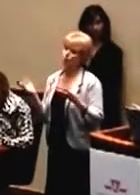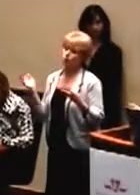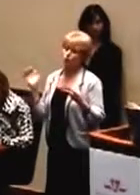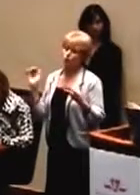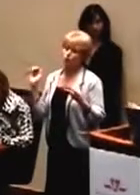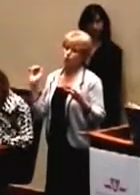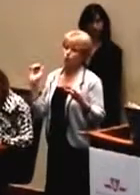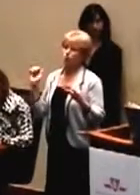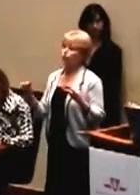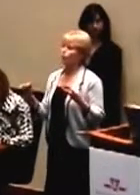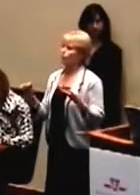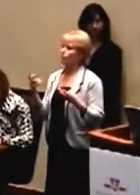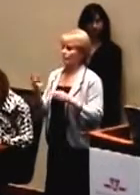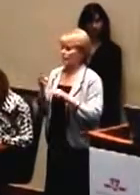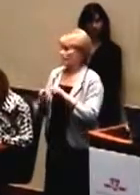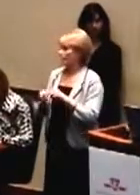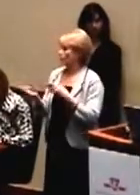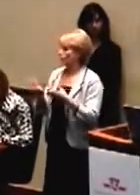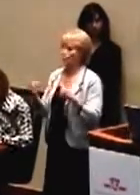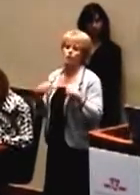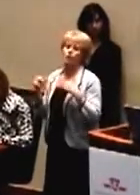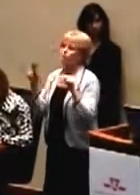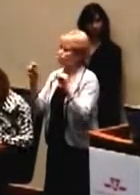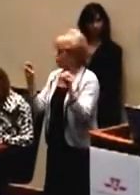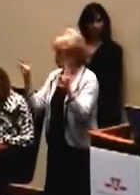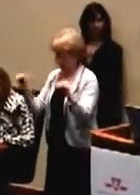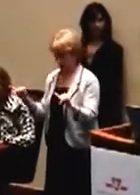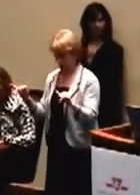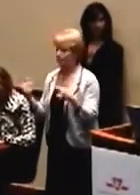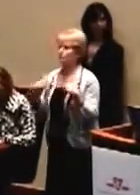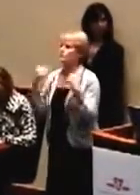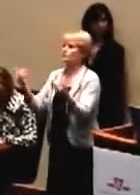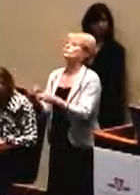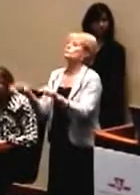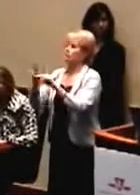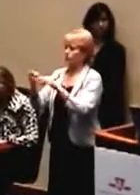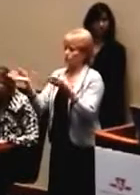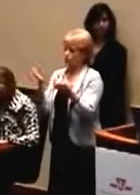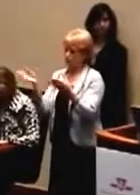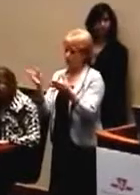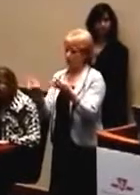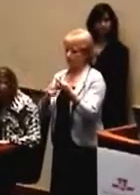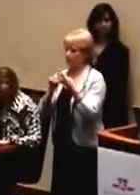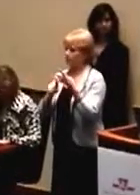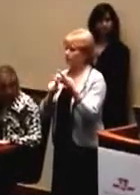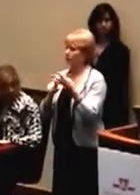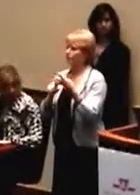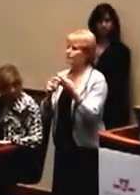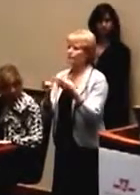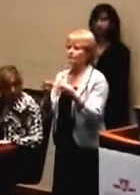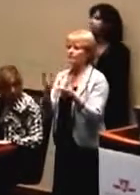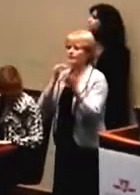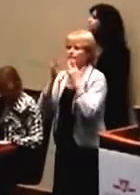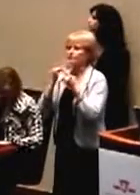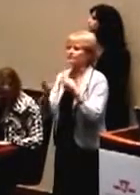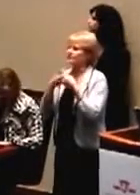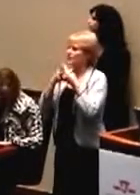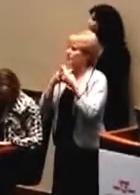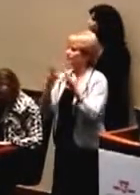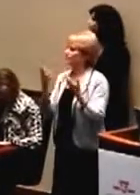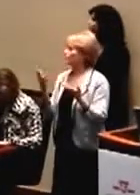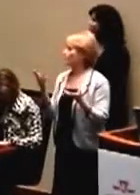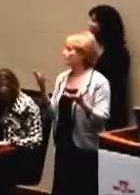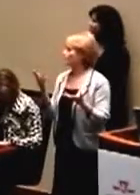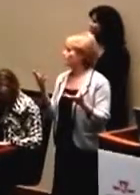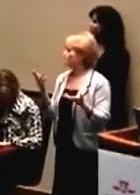make savings by cutting service. No way. We're actually going to increase service. And four, efficiencies. We are in the process